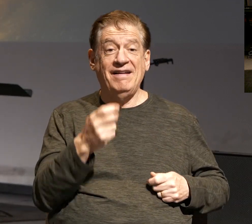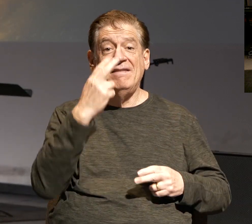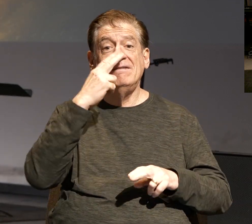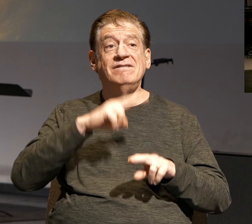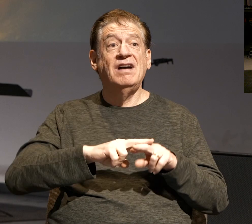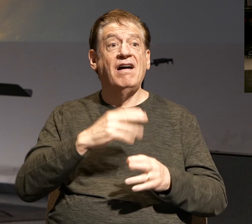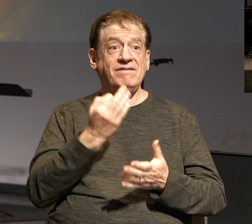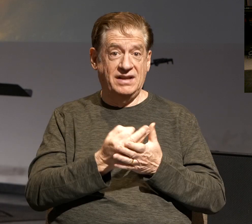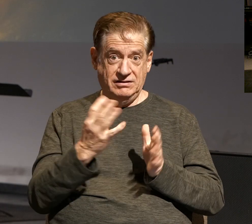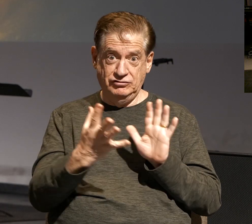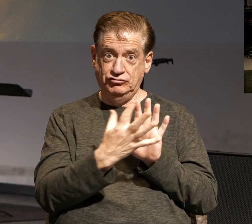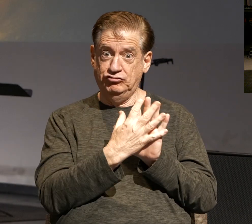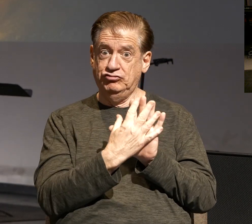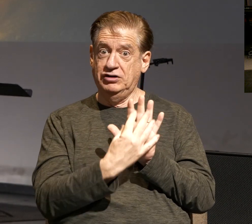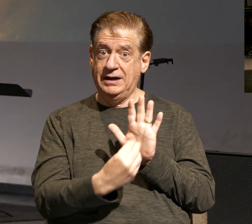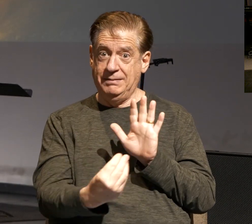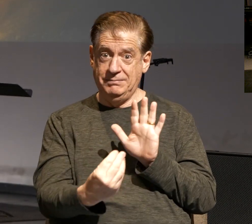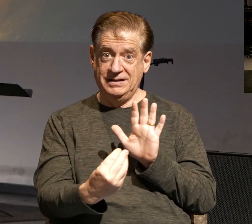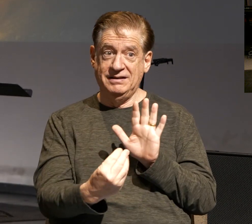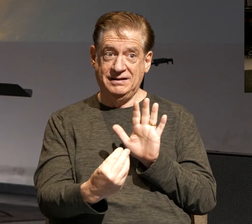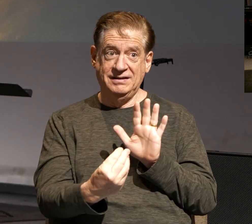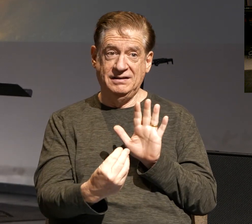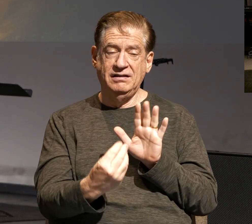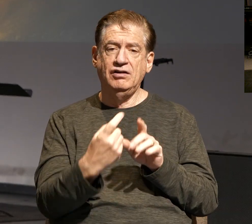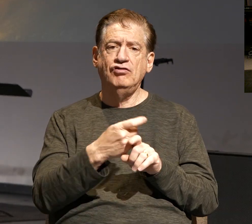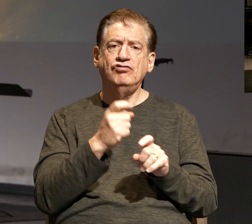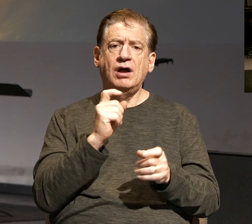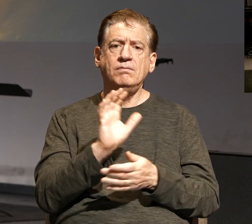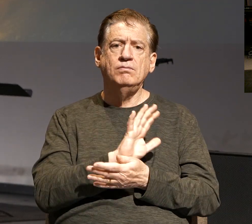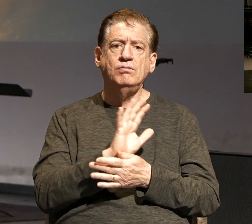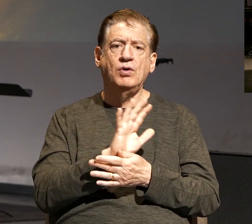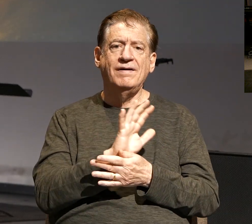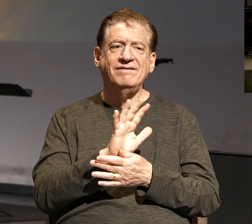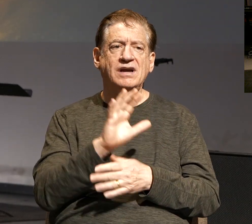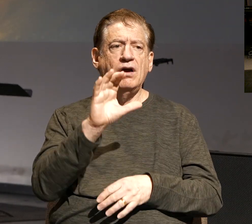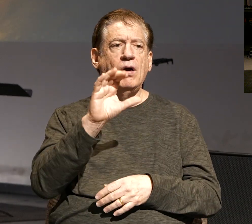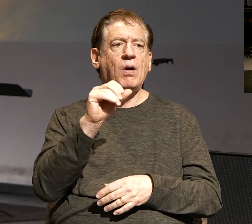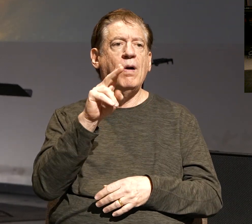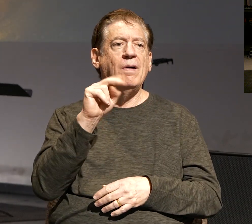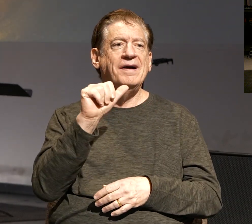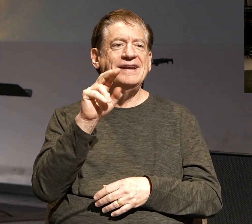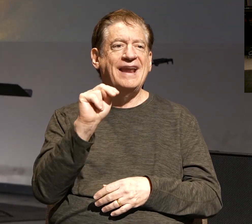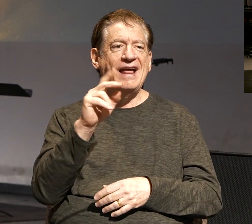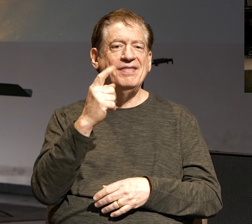sword, it's a replica that comes off the movie set Conan the Barbarian.